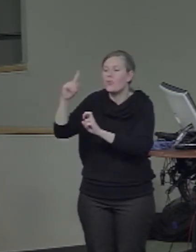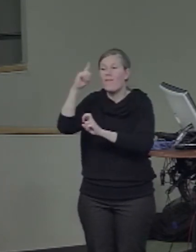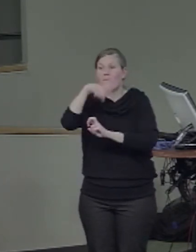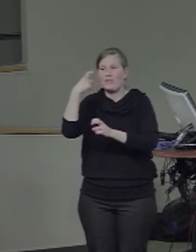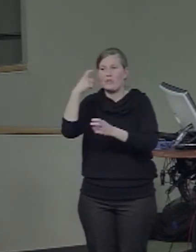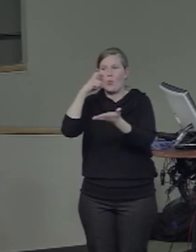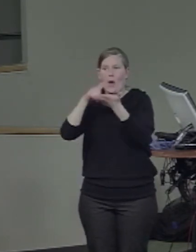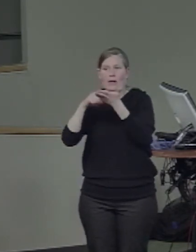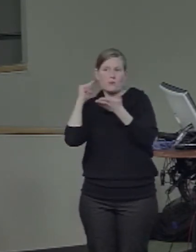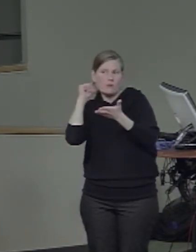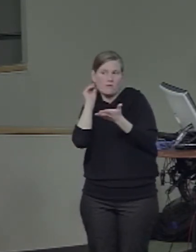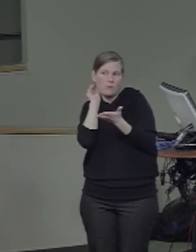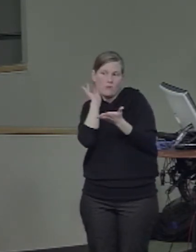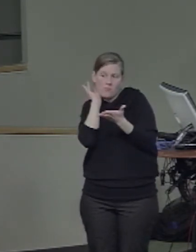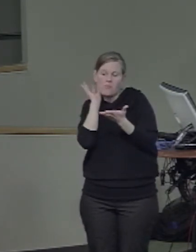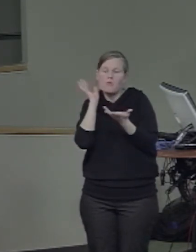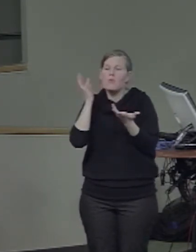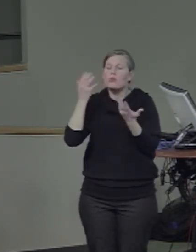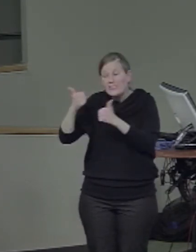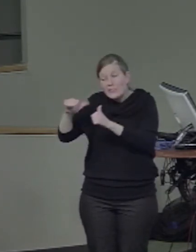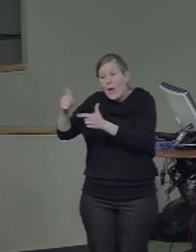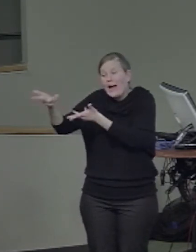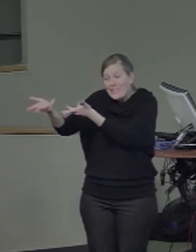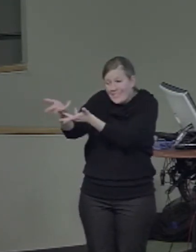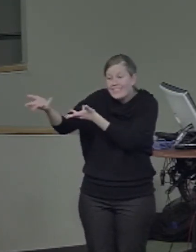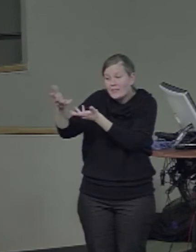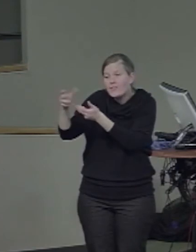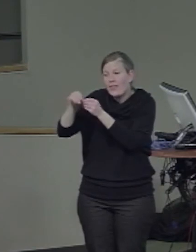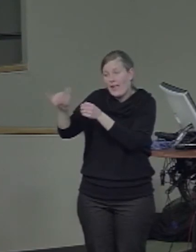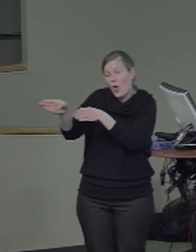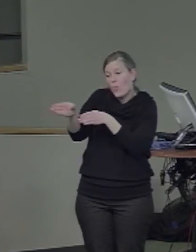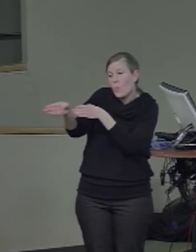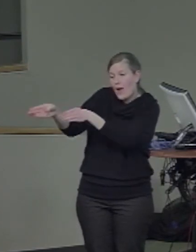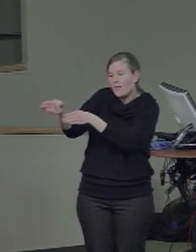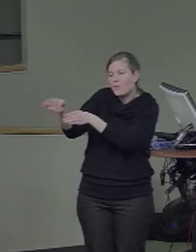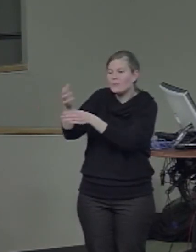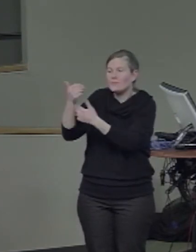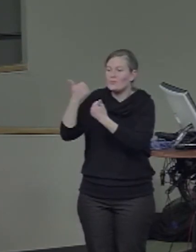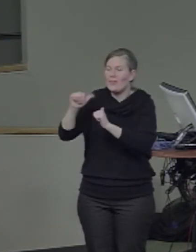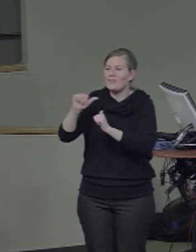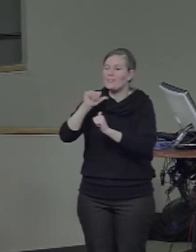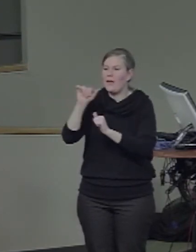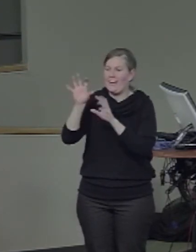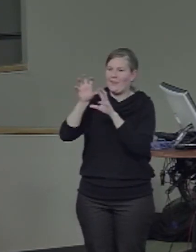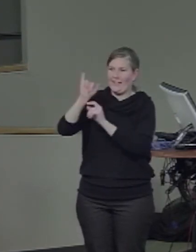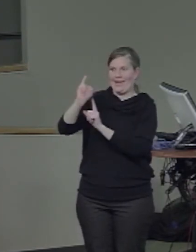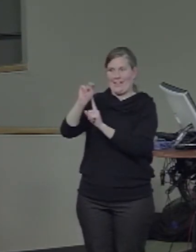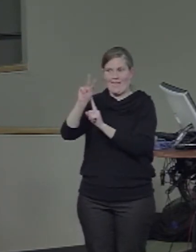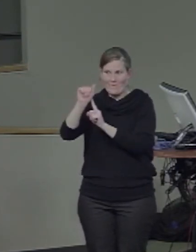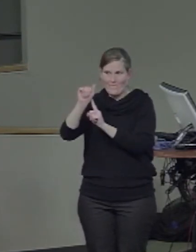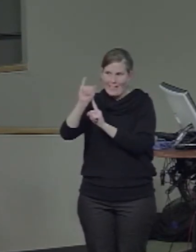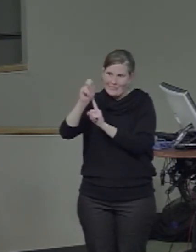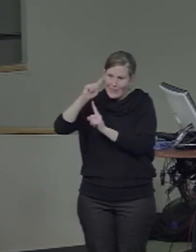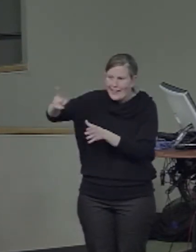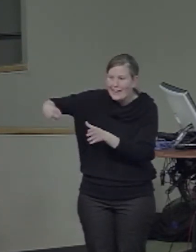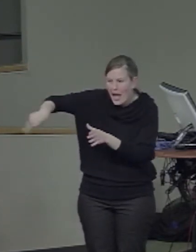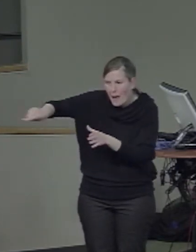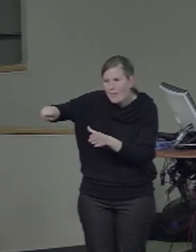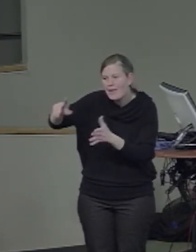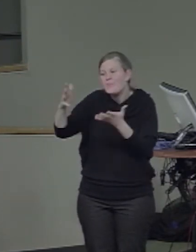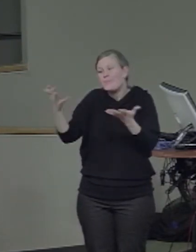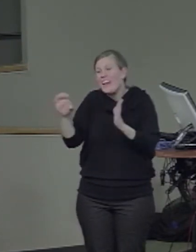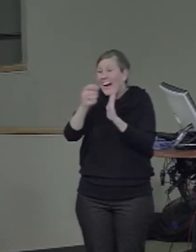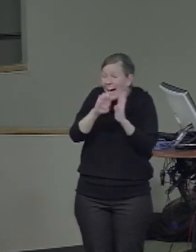-invasive and such as follows. It's ethically, it's a very difficult thing to arrange because such individual, you know, such individuals